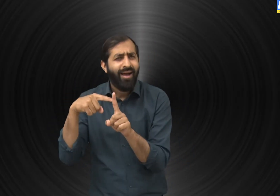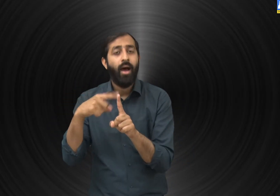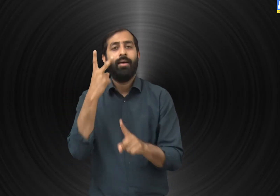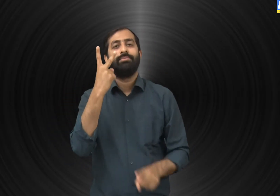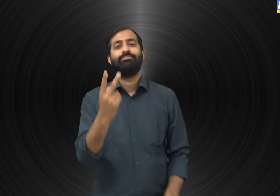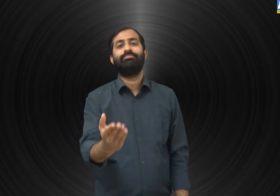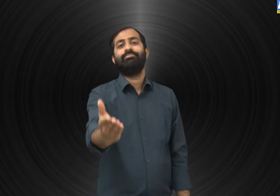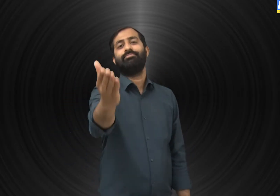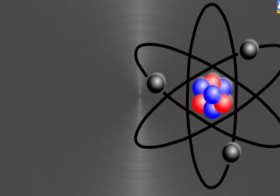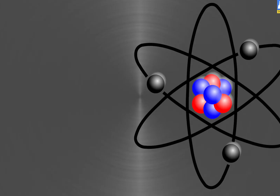Let's see here.